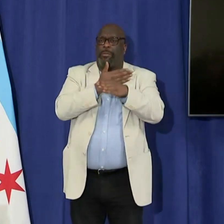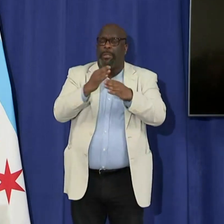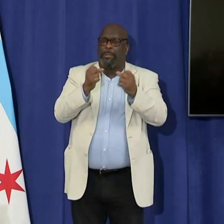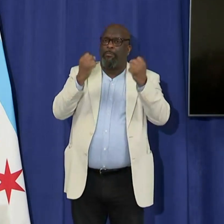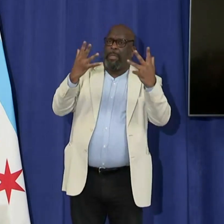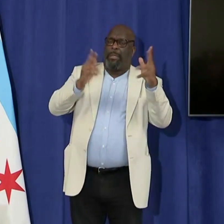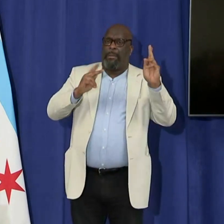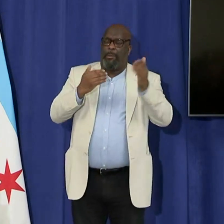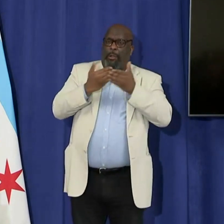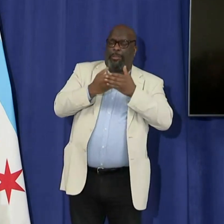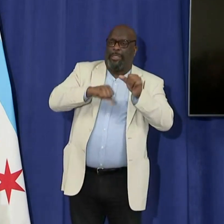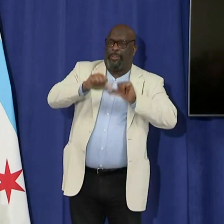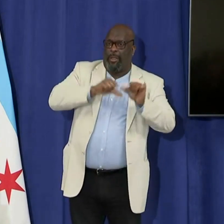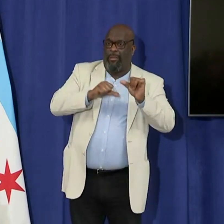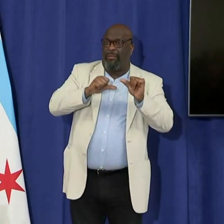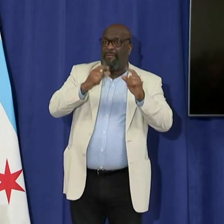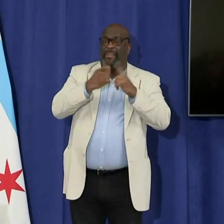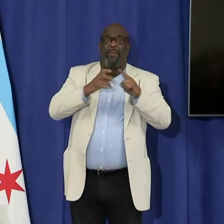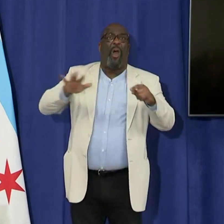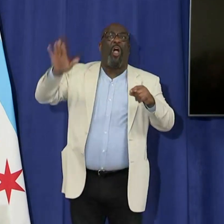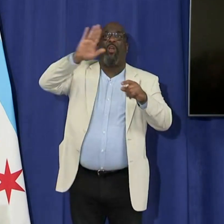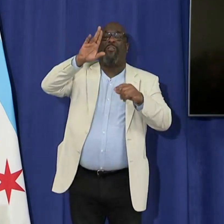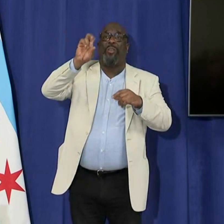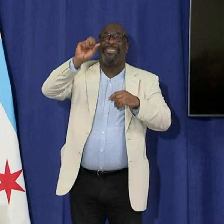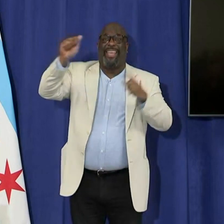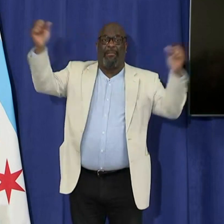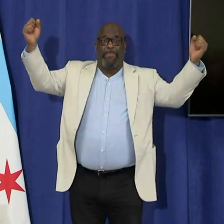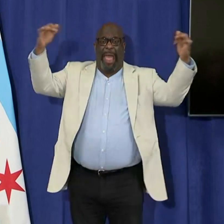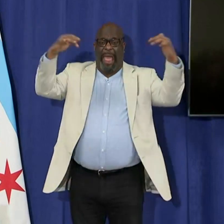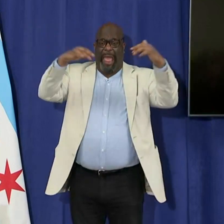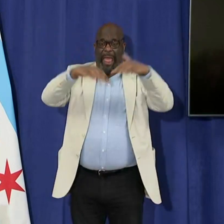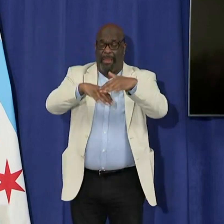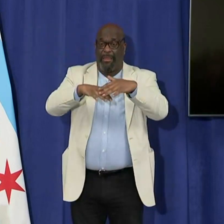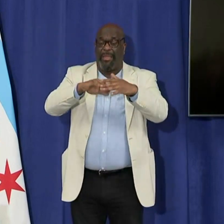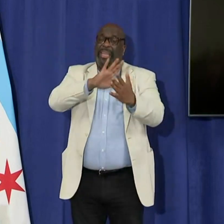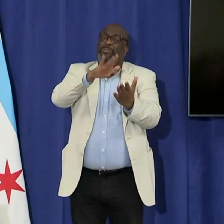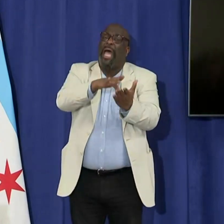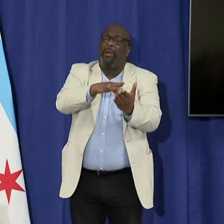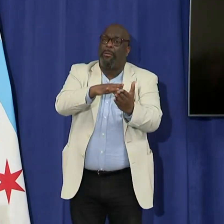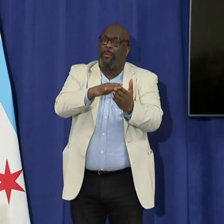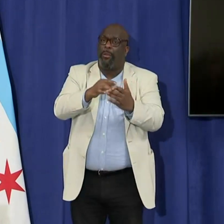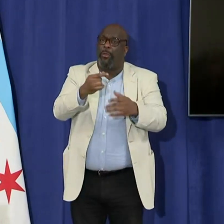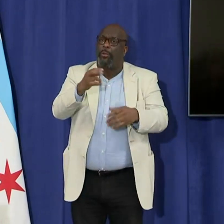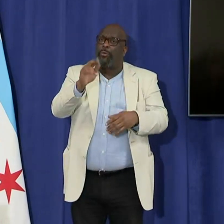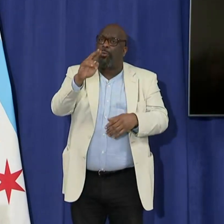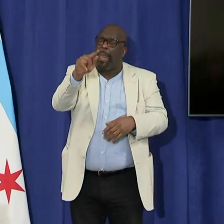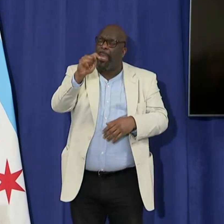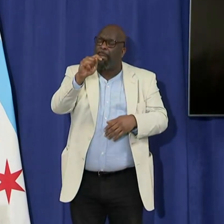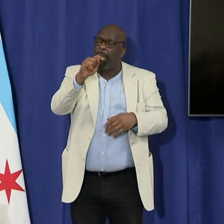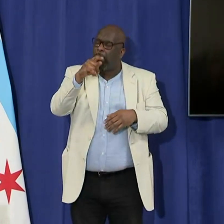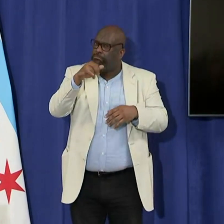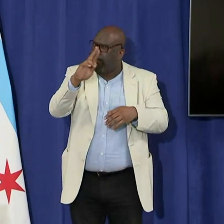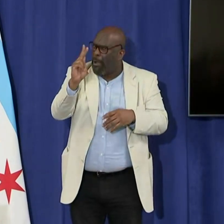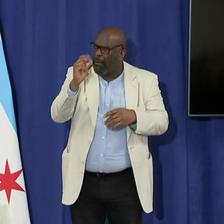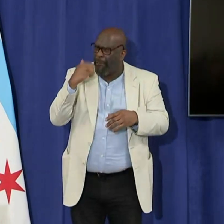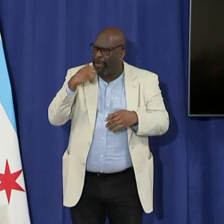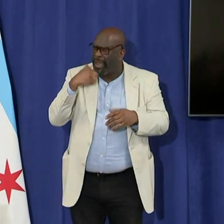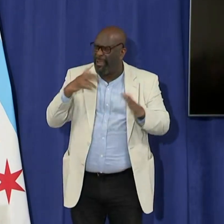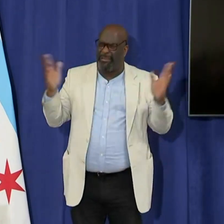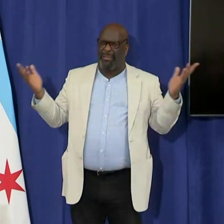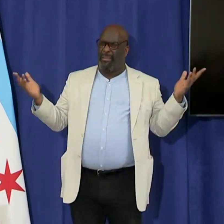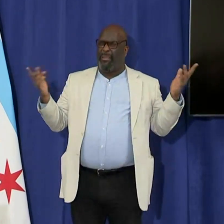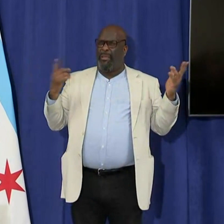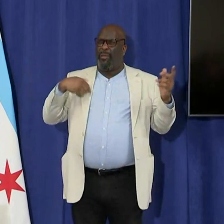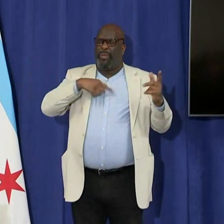people from all of the country downtown in Grant Park every single day, we might as well just light